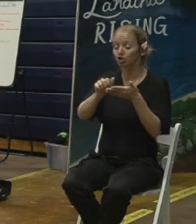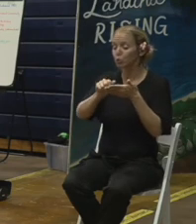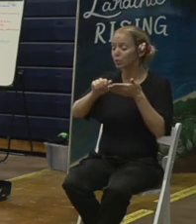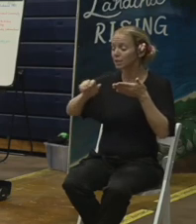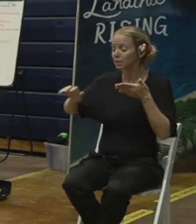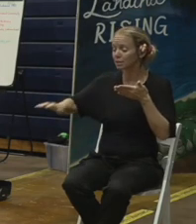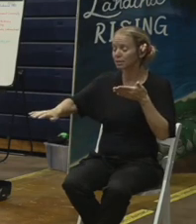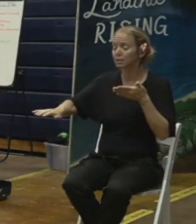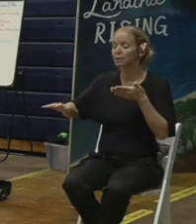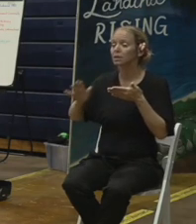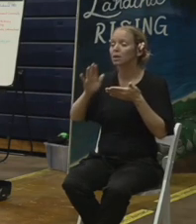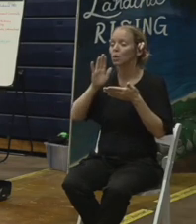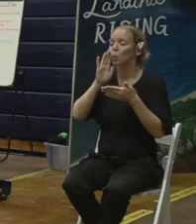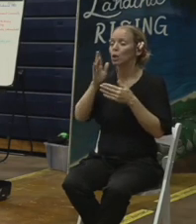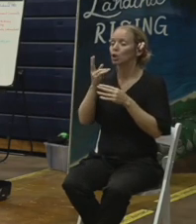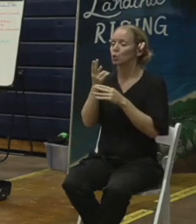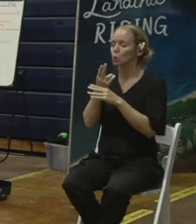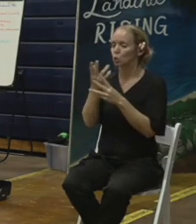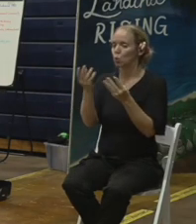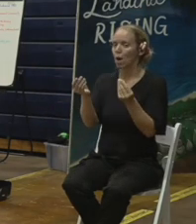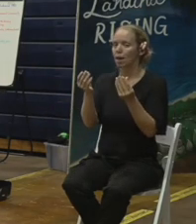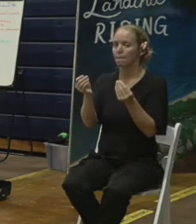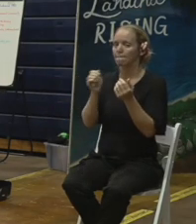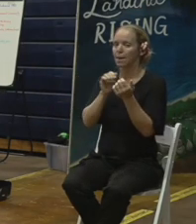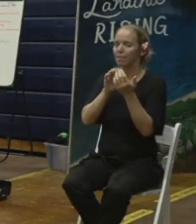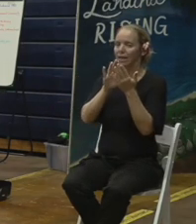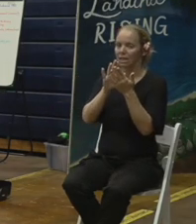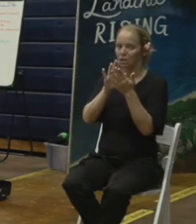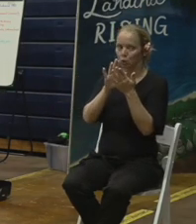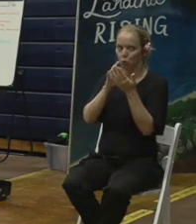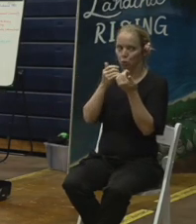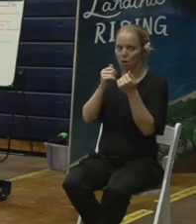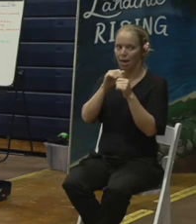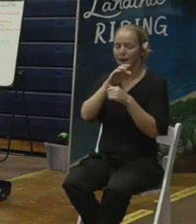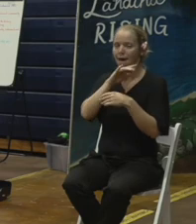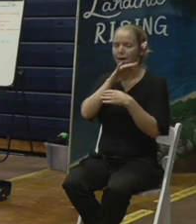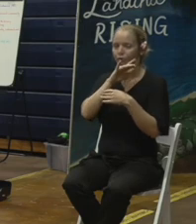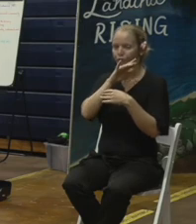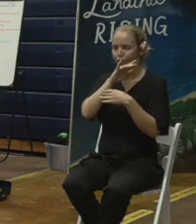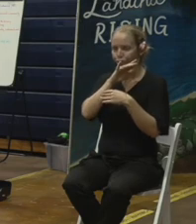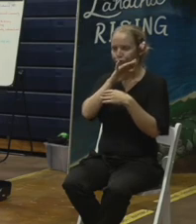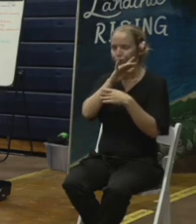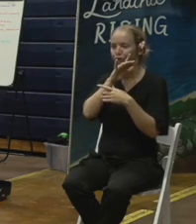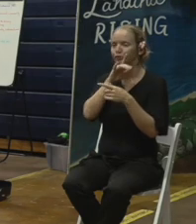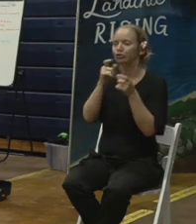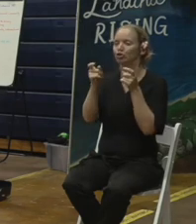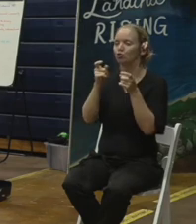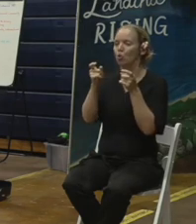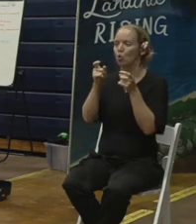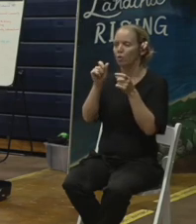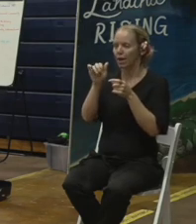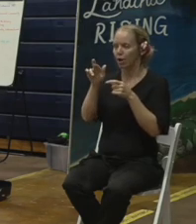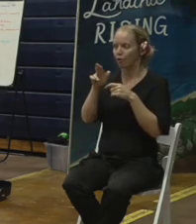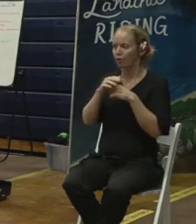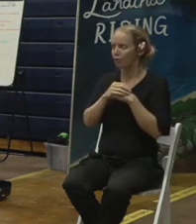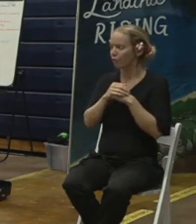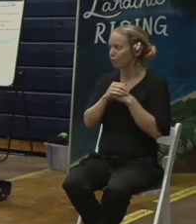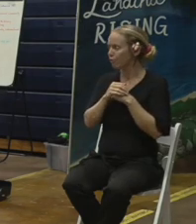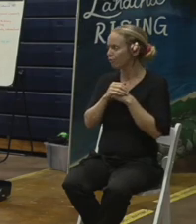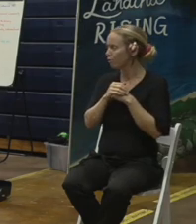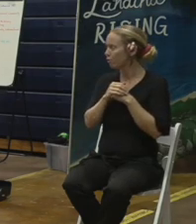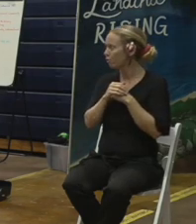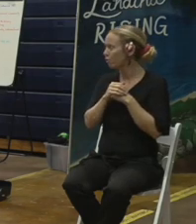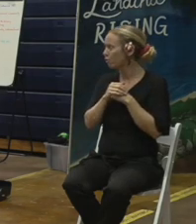using wet methods in order to keep that ash and dust from getting into the air if you watch them do it every scoop